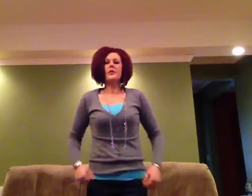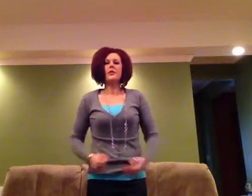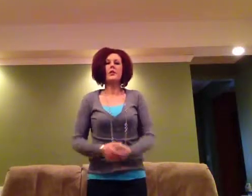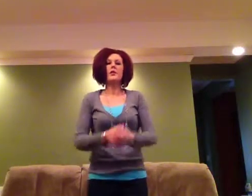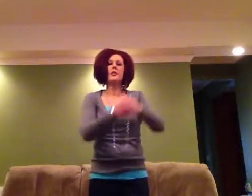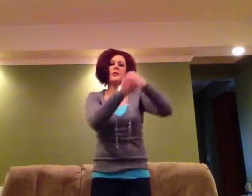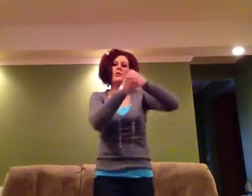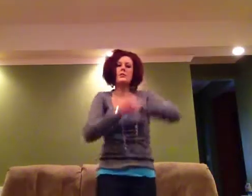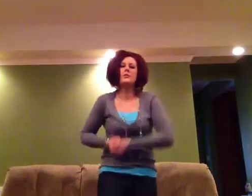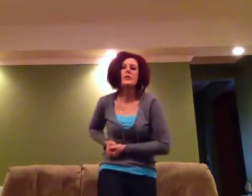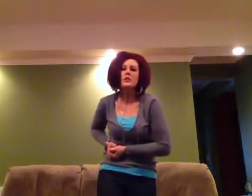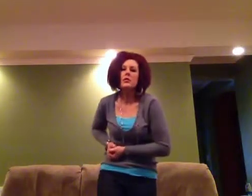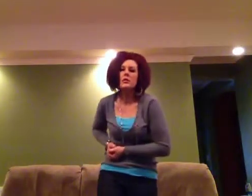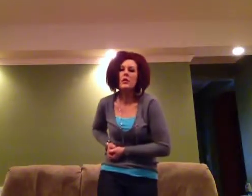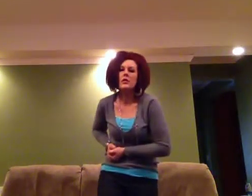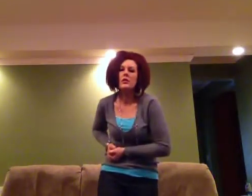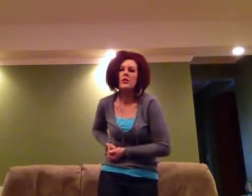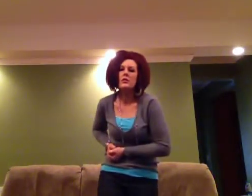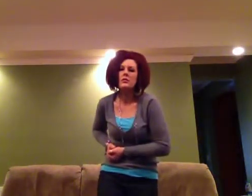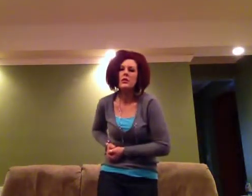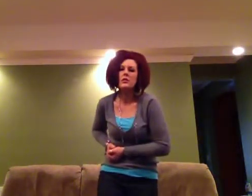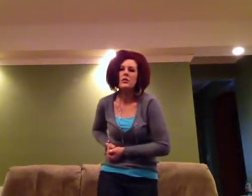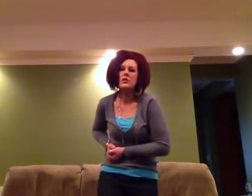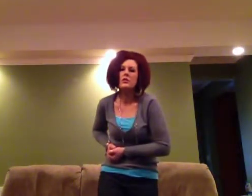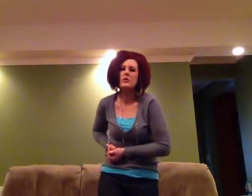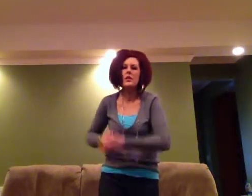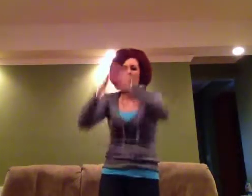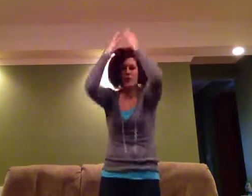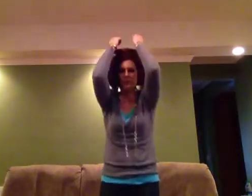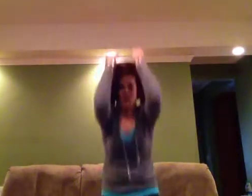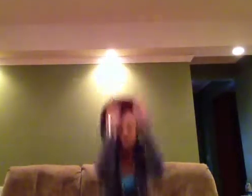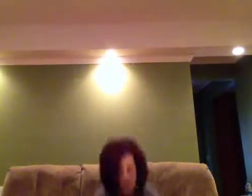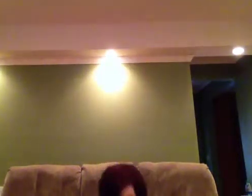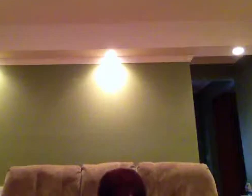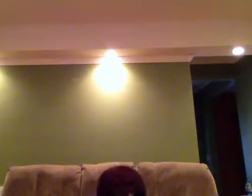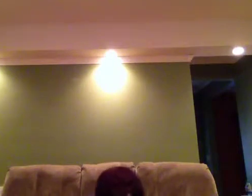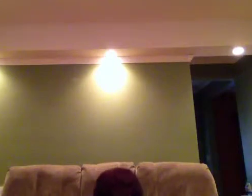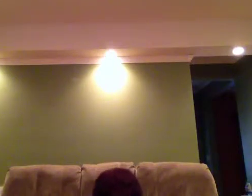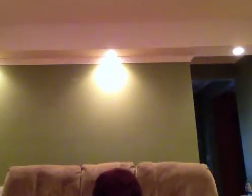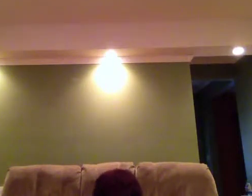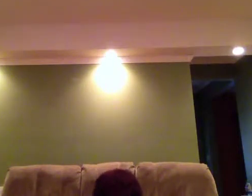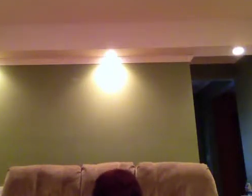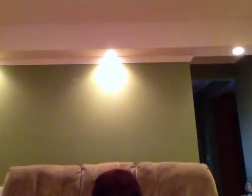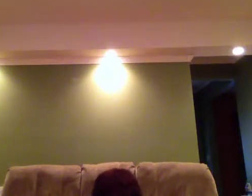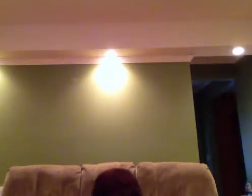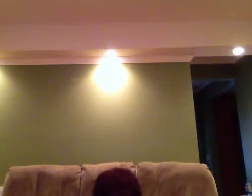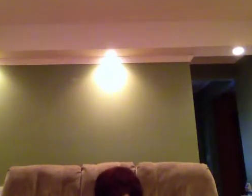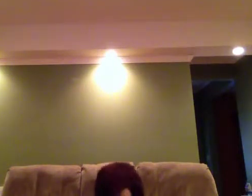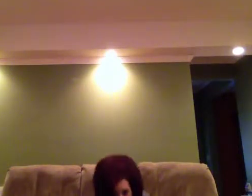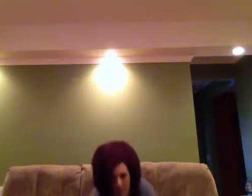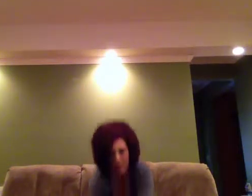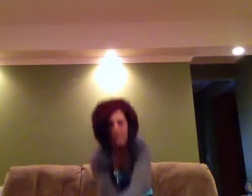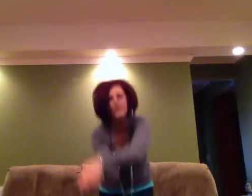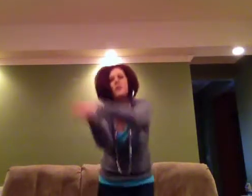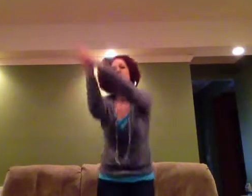He was a piercer of transgressions, he was crushed through our sins. The punishment